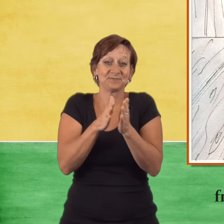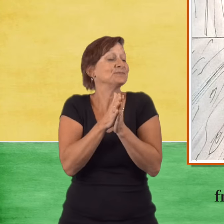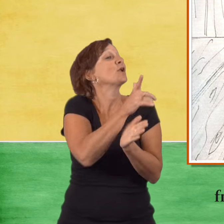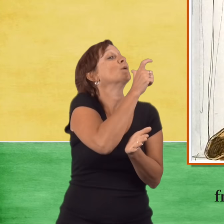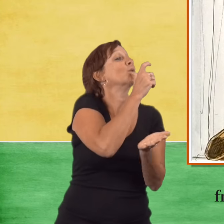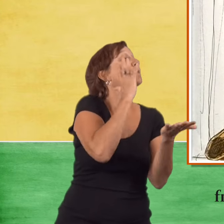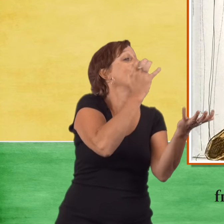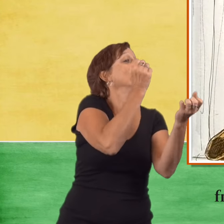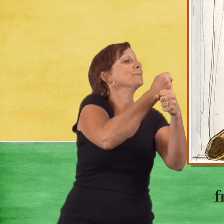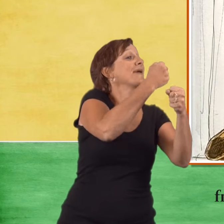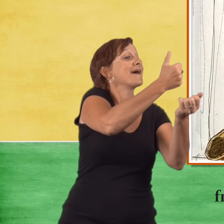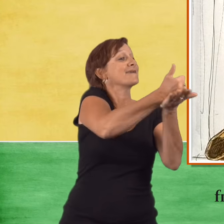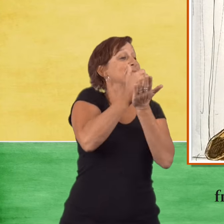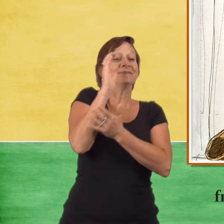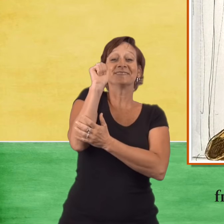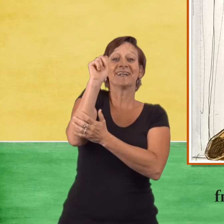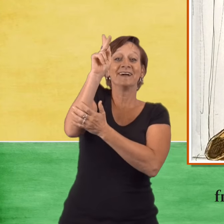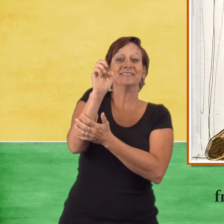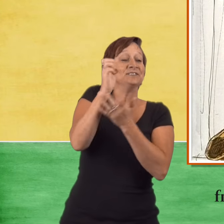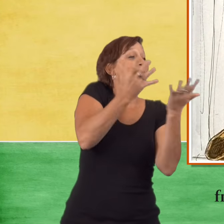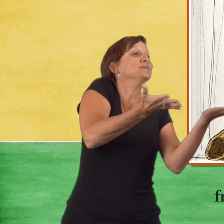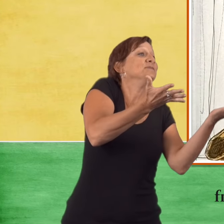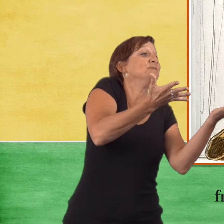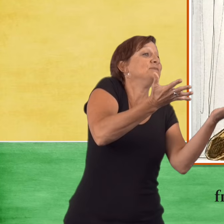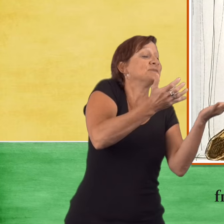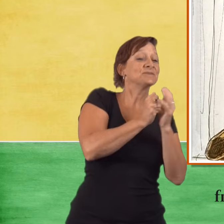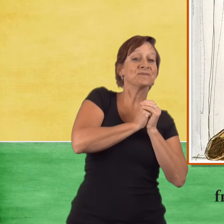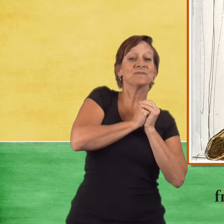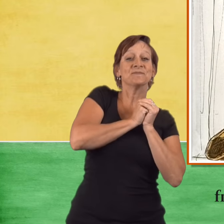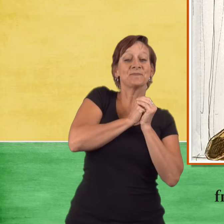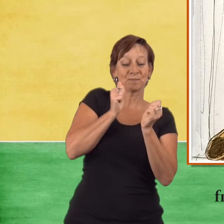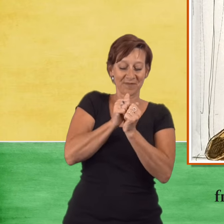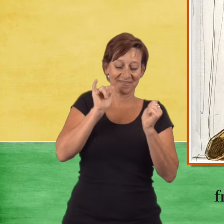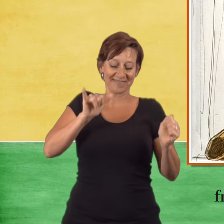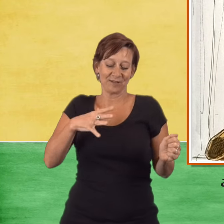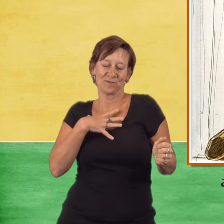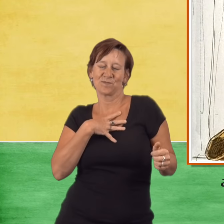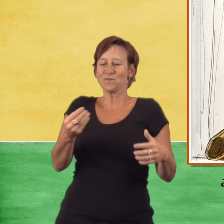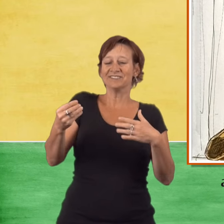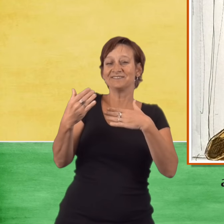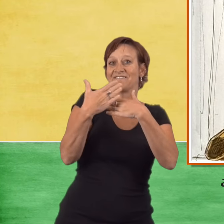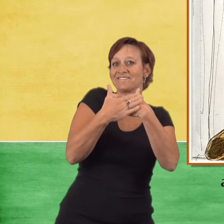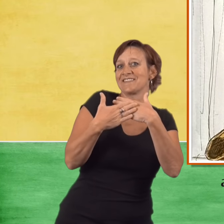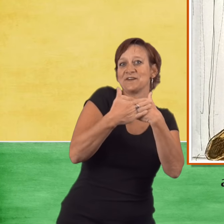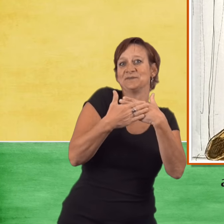Who will make a cake from this fine white flour, asked the little red hen.